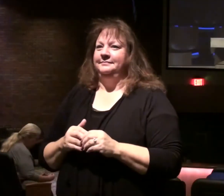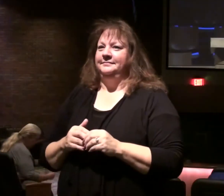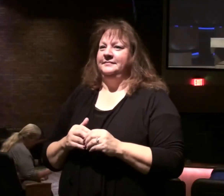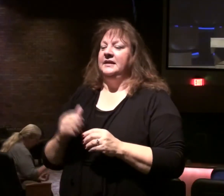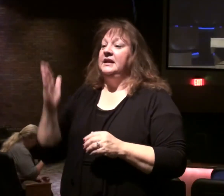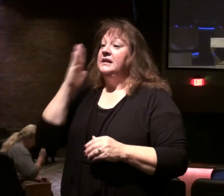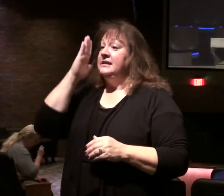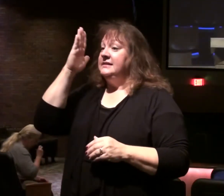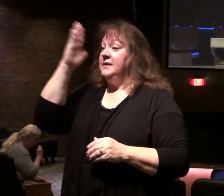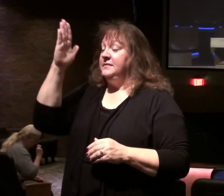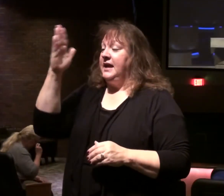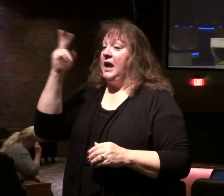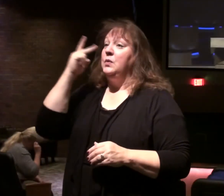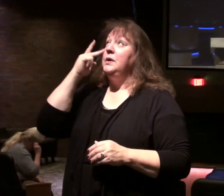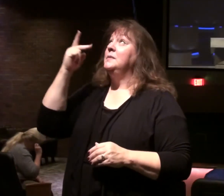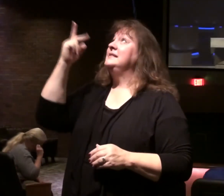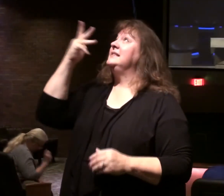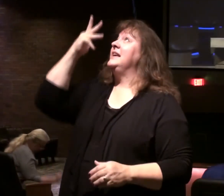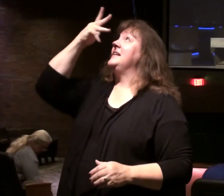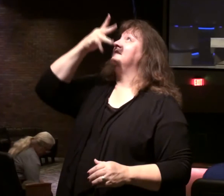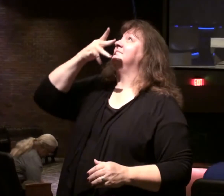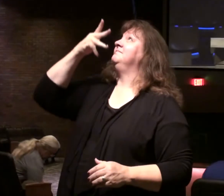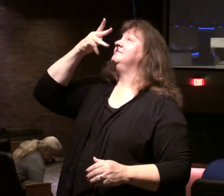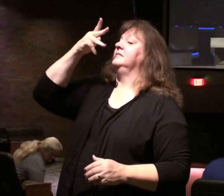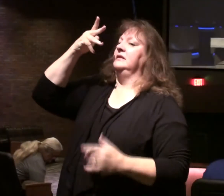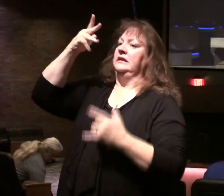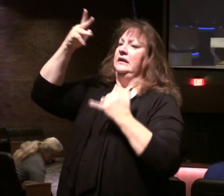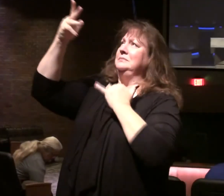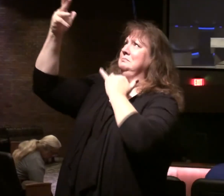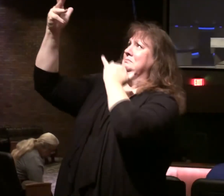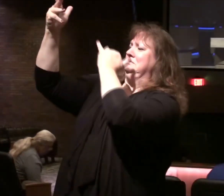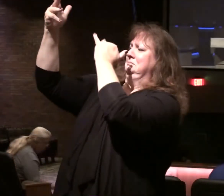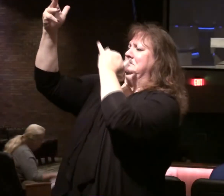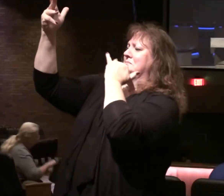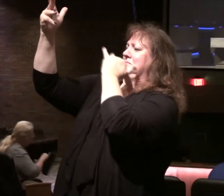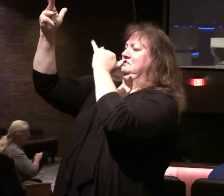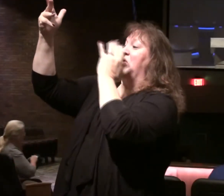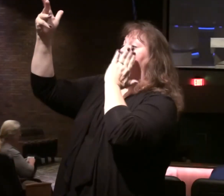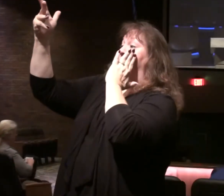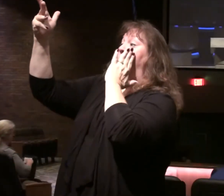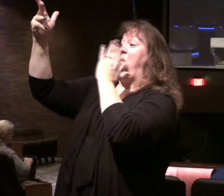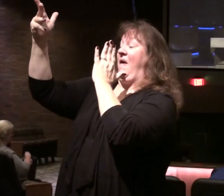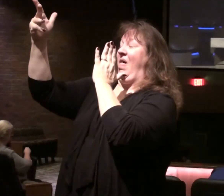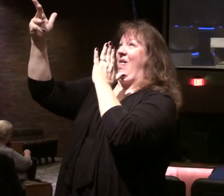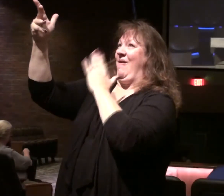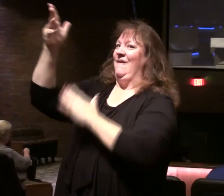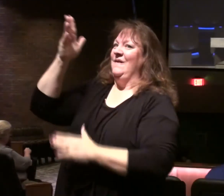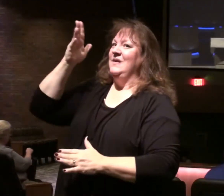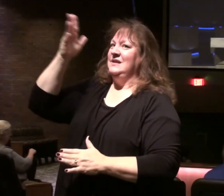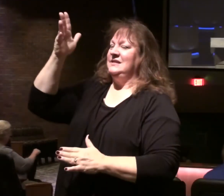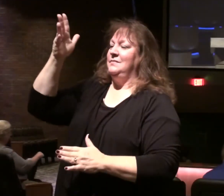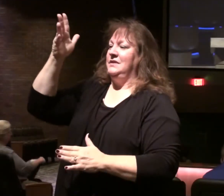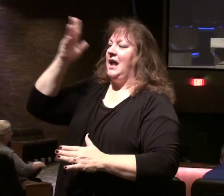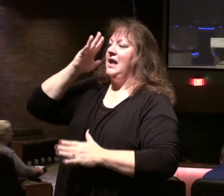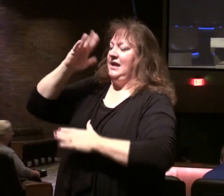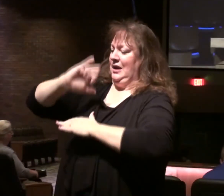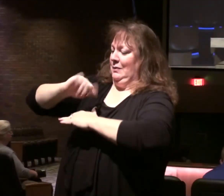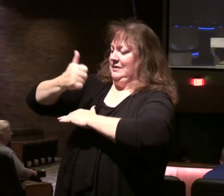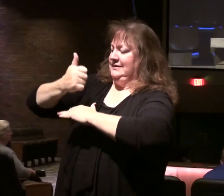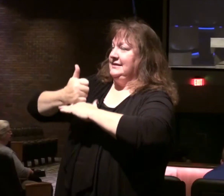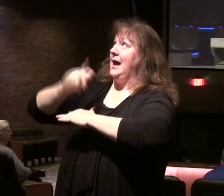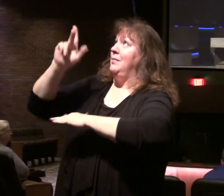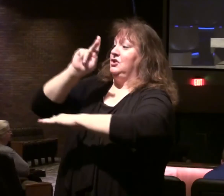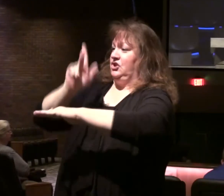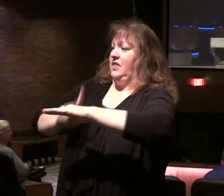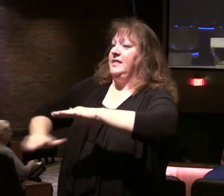Someday we will see Him as He lives, and we will be like Him. Someday He will establish a kingdom